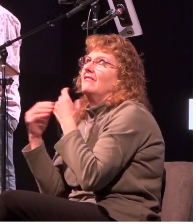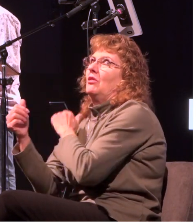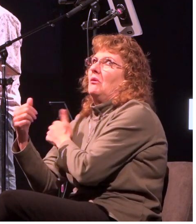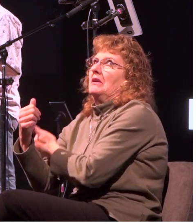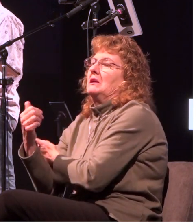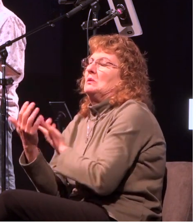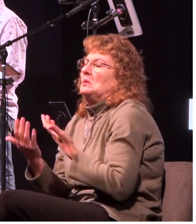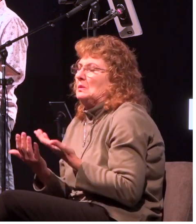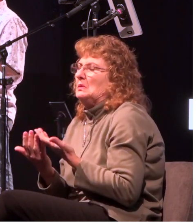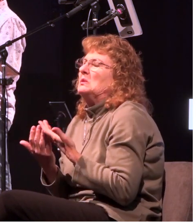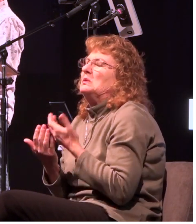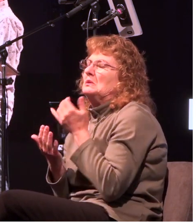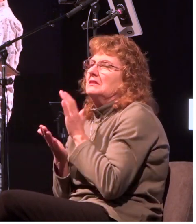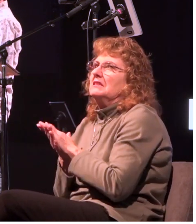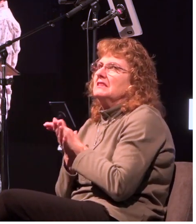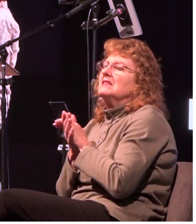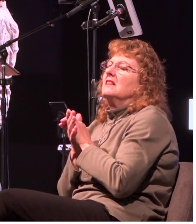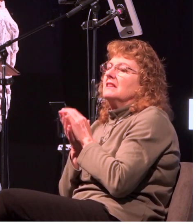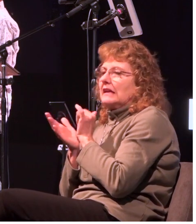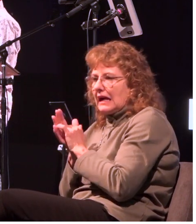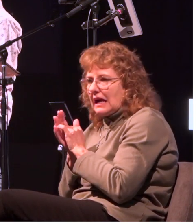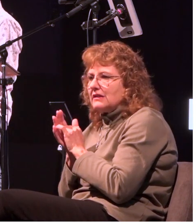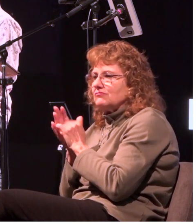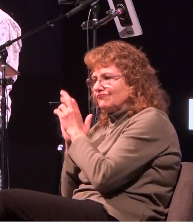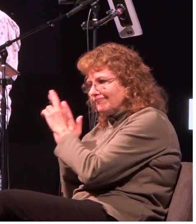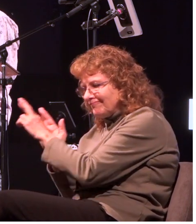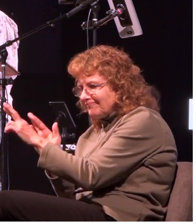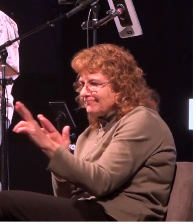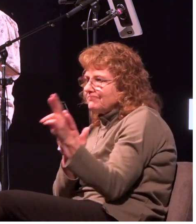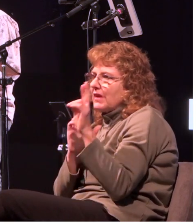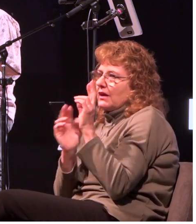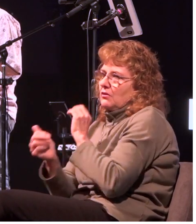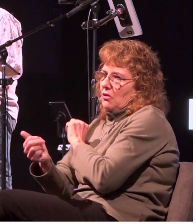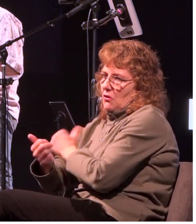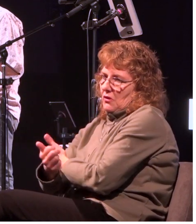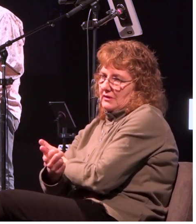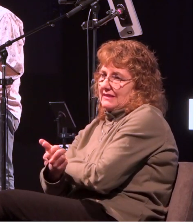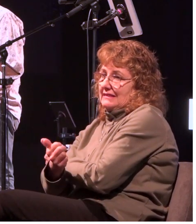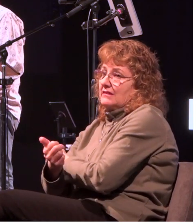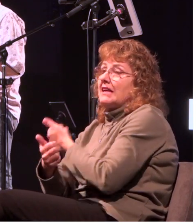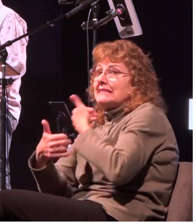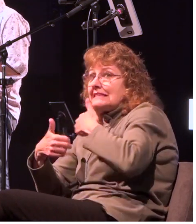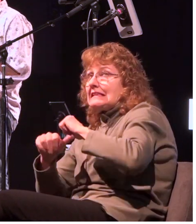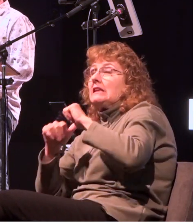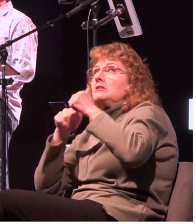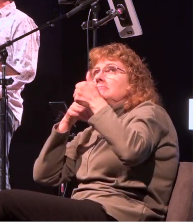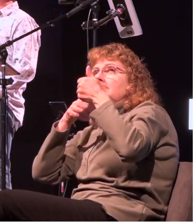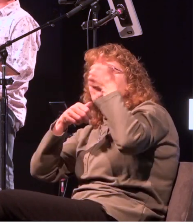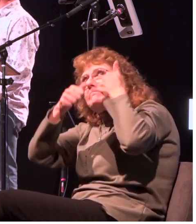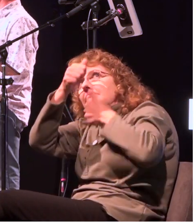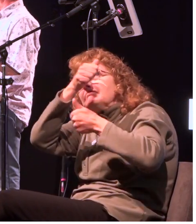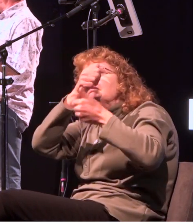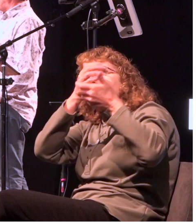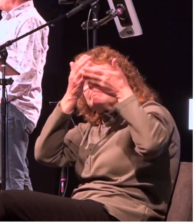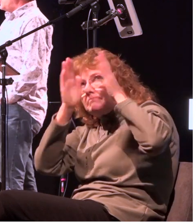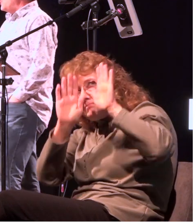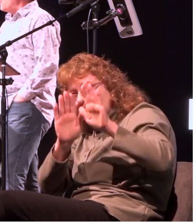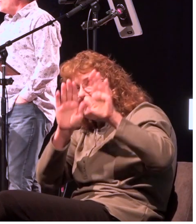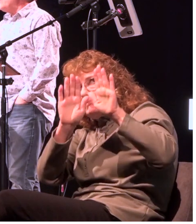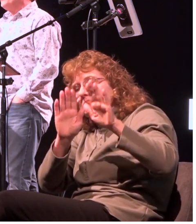so there is that way that we can respect authority and we can submit to authority at the same time and notice what you don't see here when